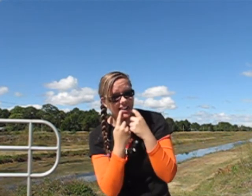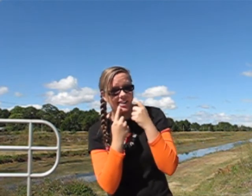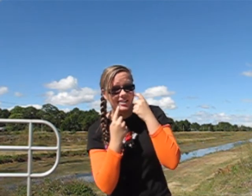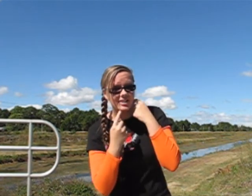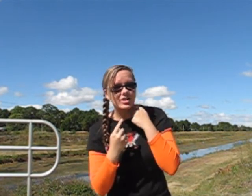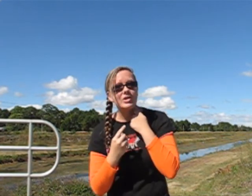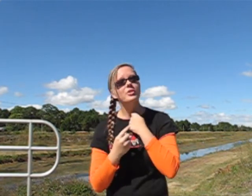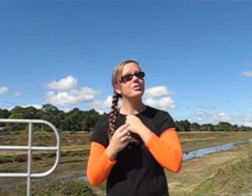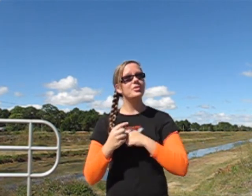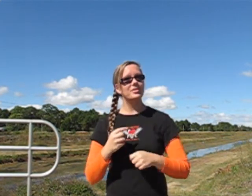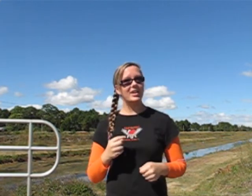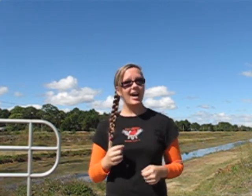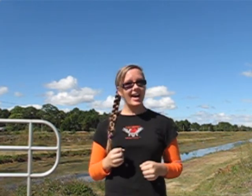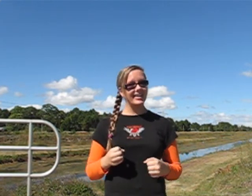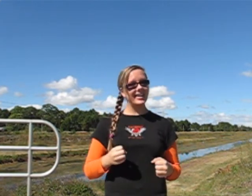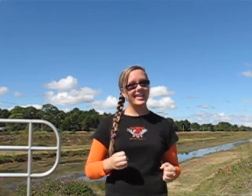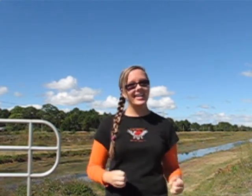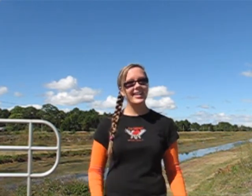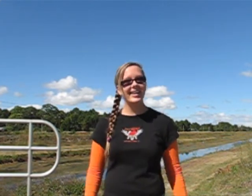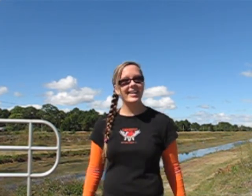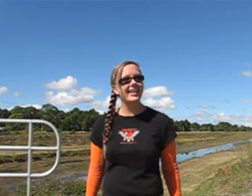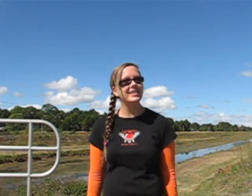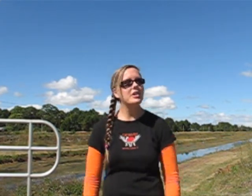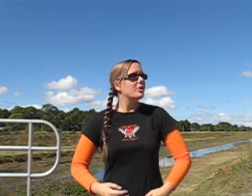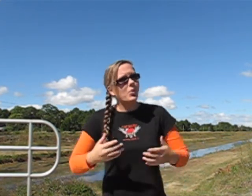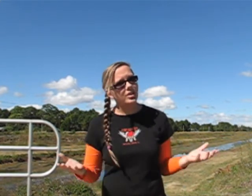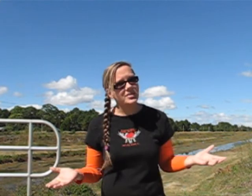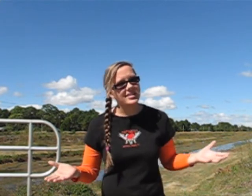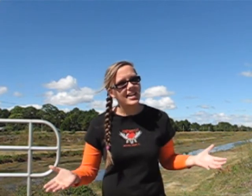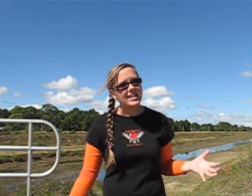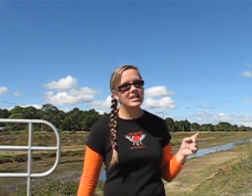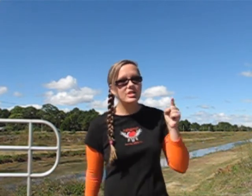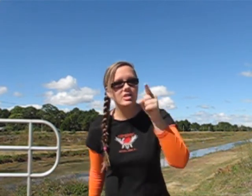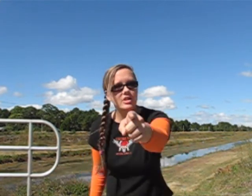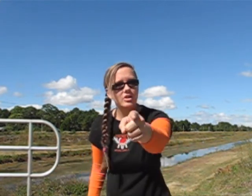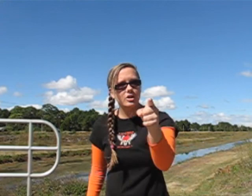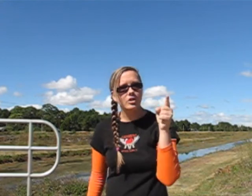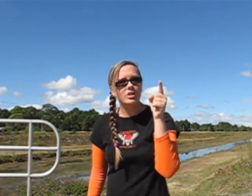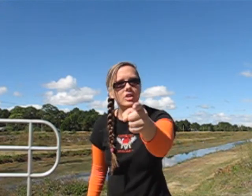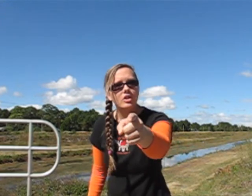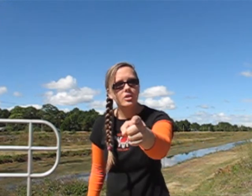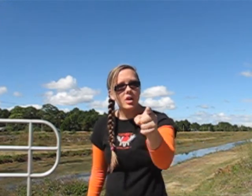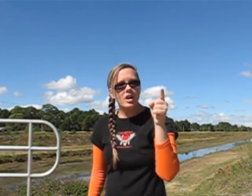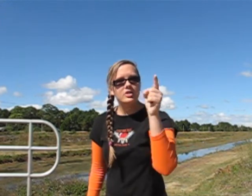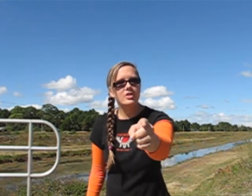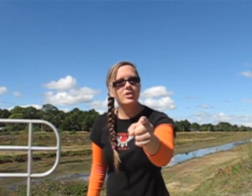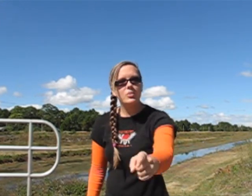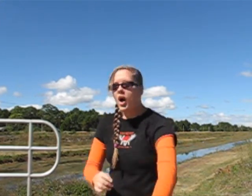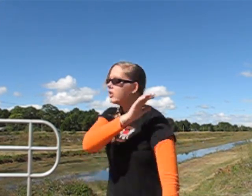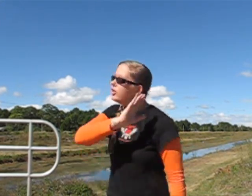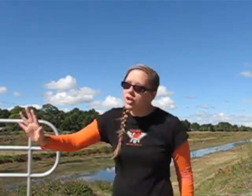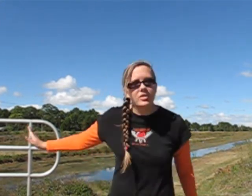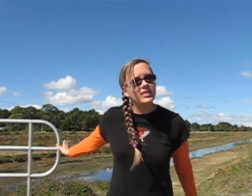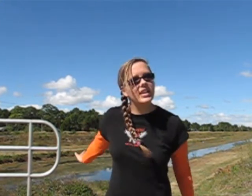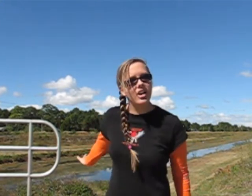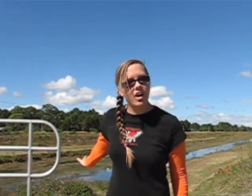case tonight So what I'm saying is Do you, do you want to lose it